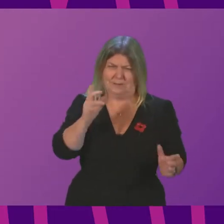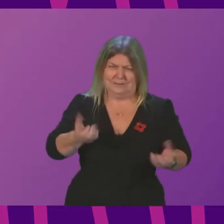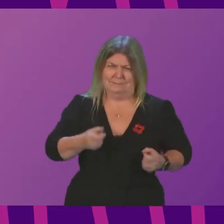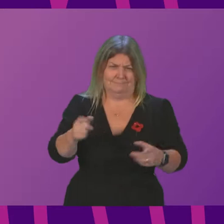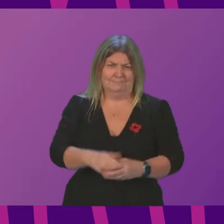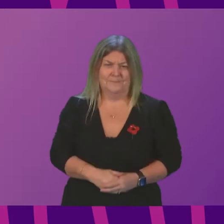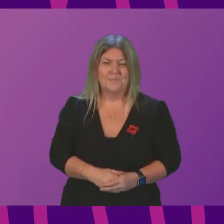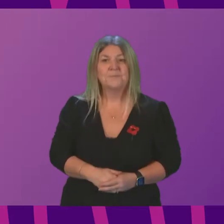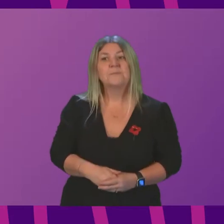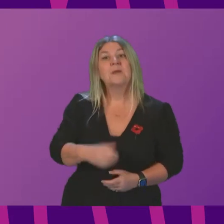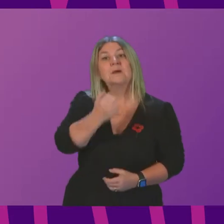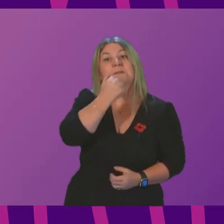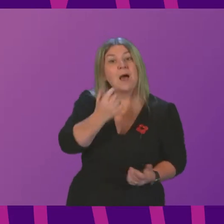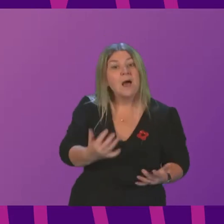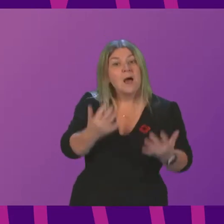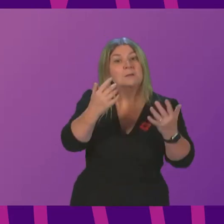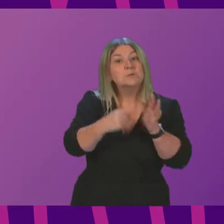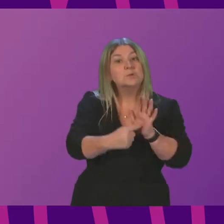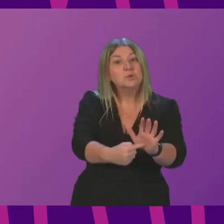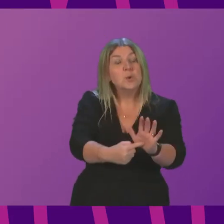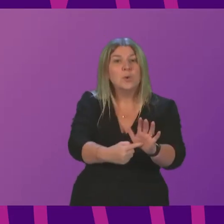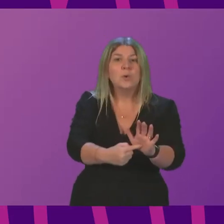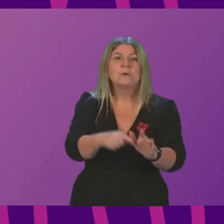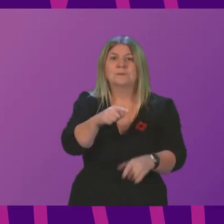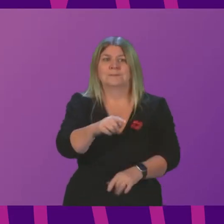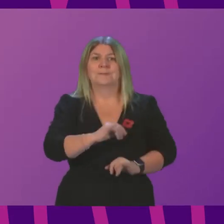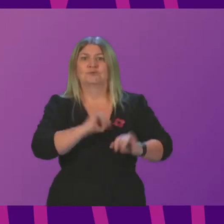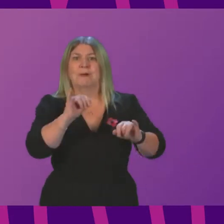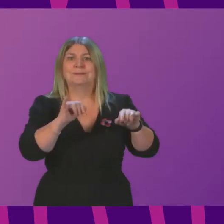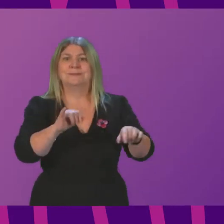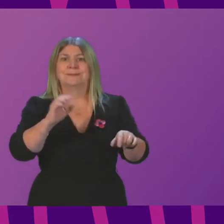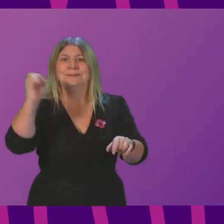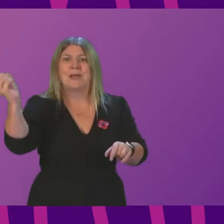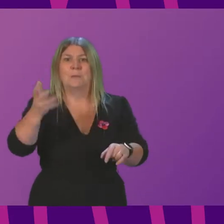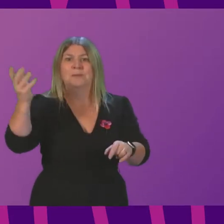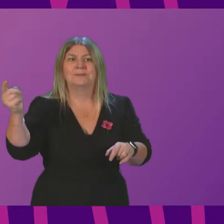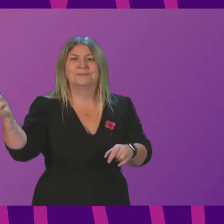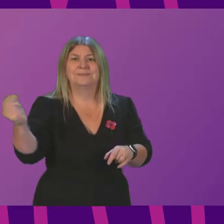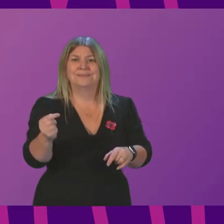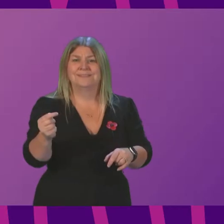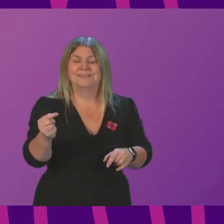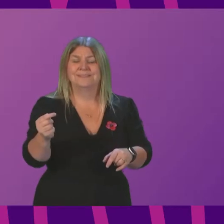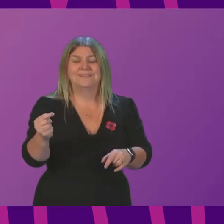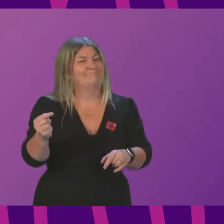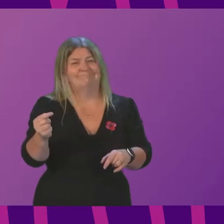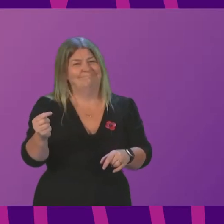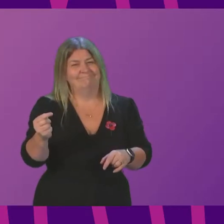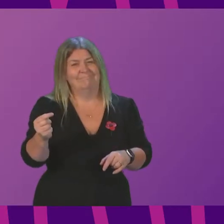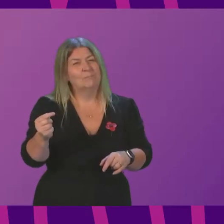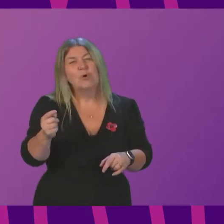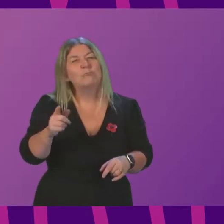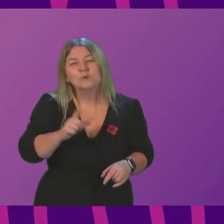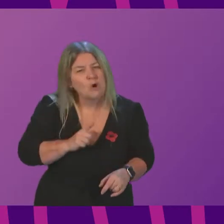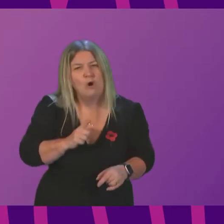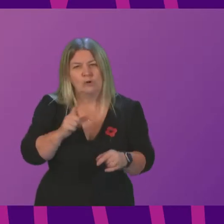statistics demonstrate clearly is that the crisis in ambulance wait times began well before the pandemic, with wait times growing year on